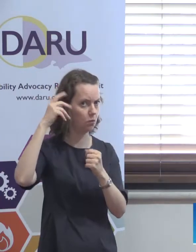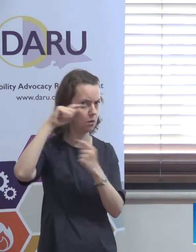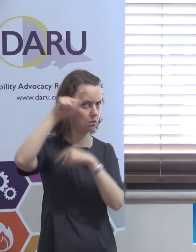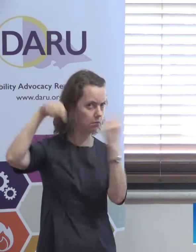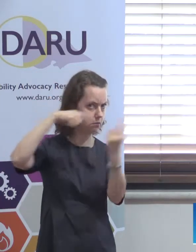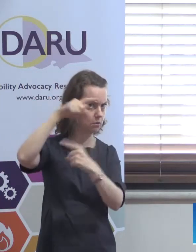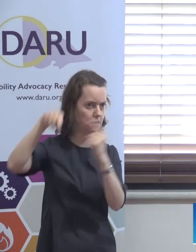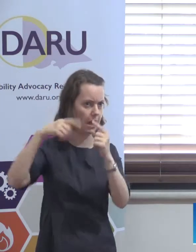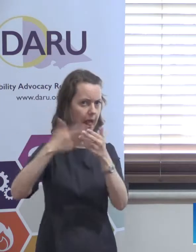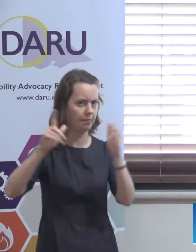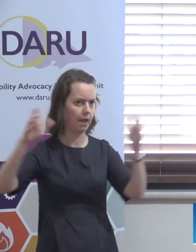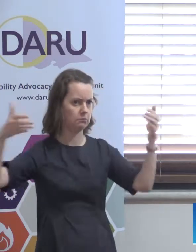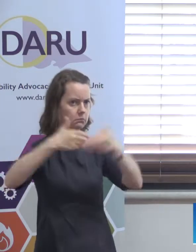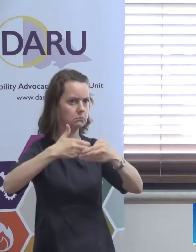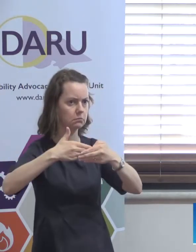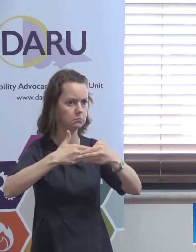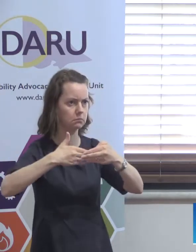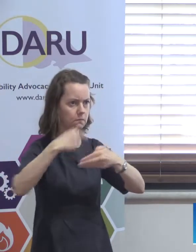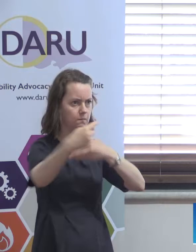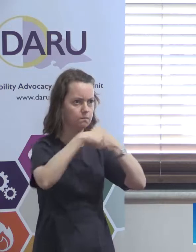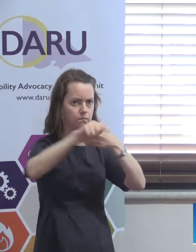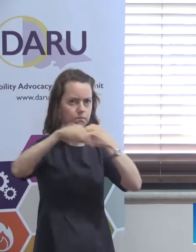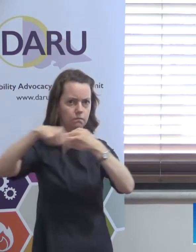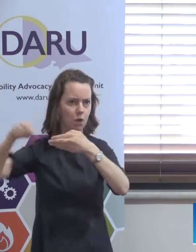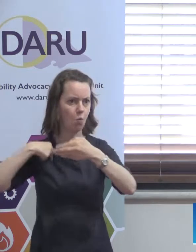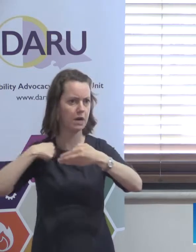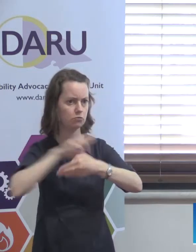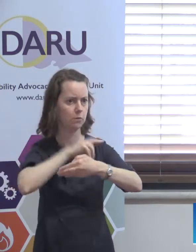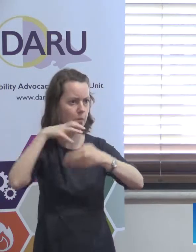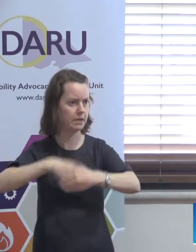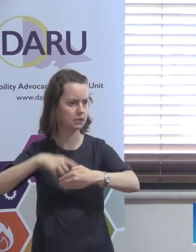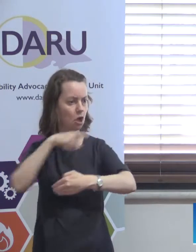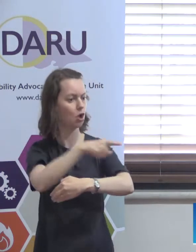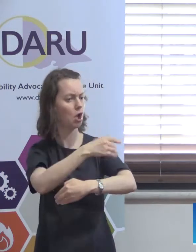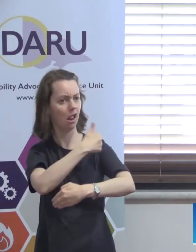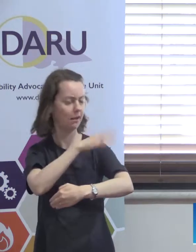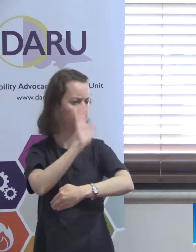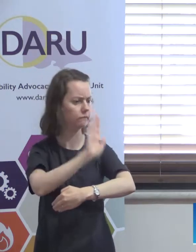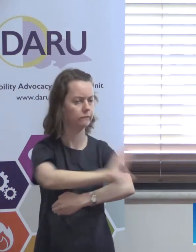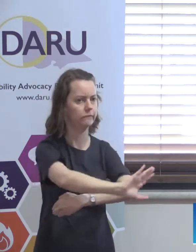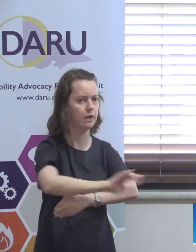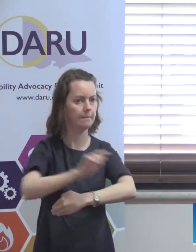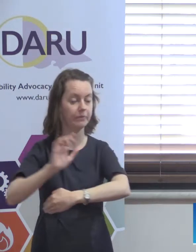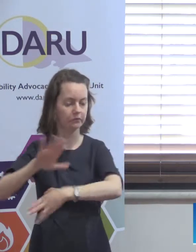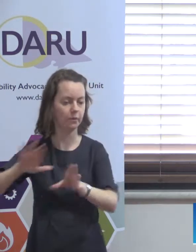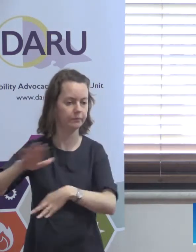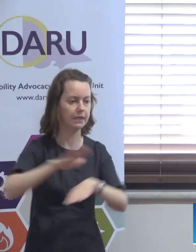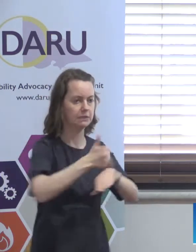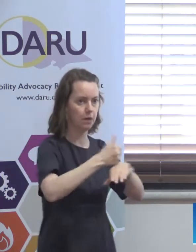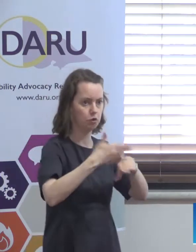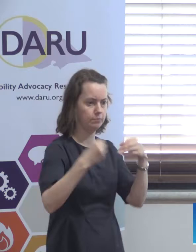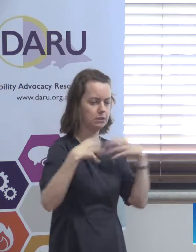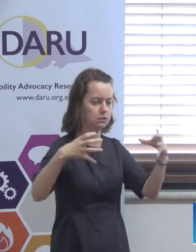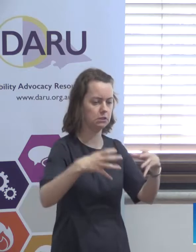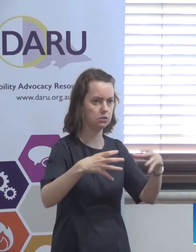how it sees itself and what it sees itself responsible for and it's setting up this new business where there are all these questions